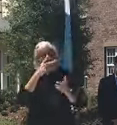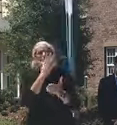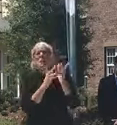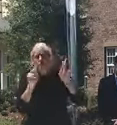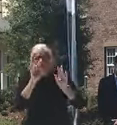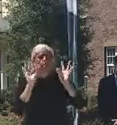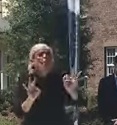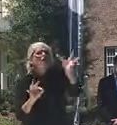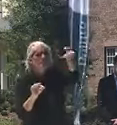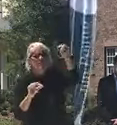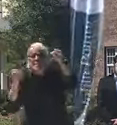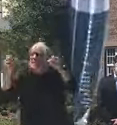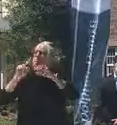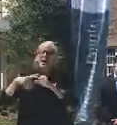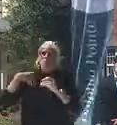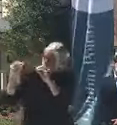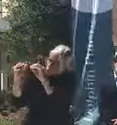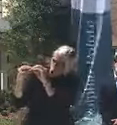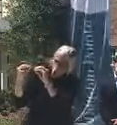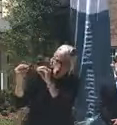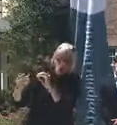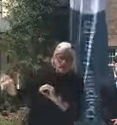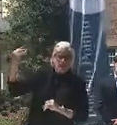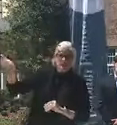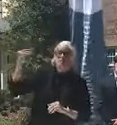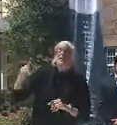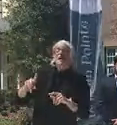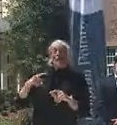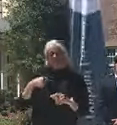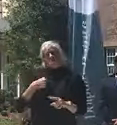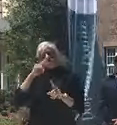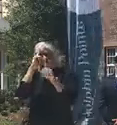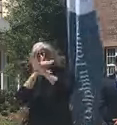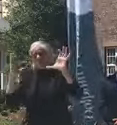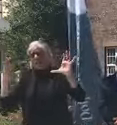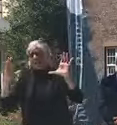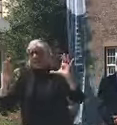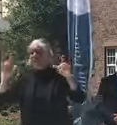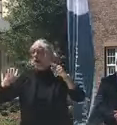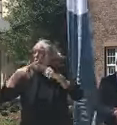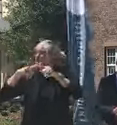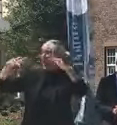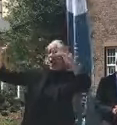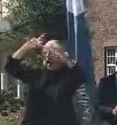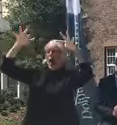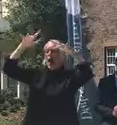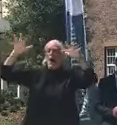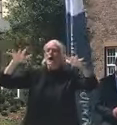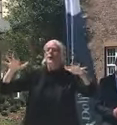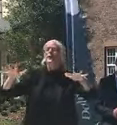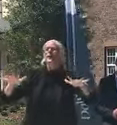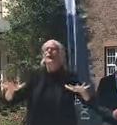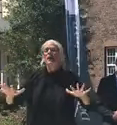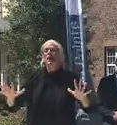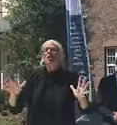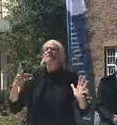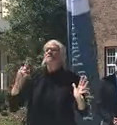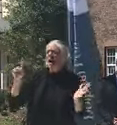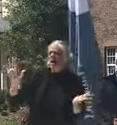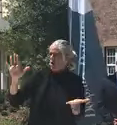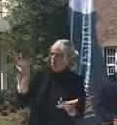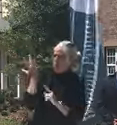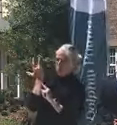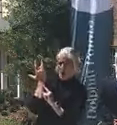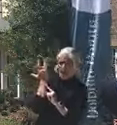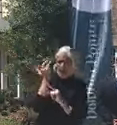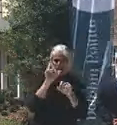more. But that's going to be the most important thing. And then I'd imagine when the dust settles, we'll be able to get some answers about why a